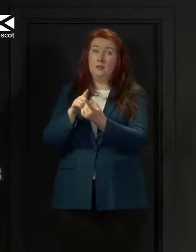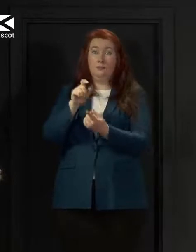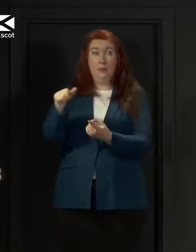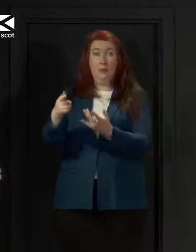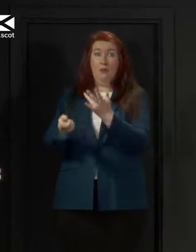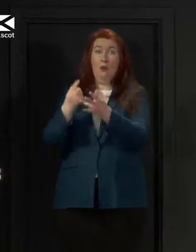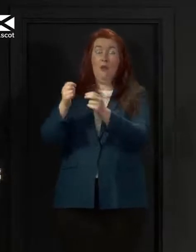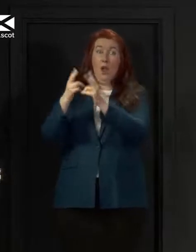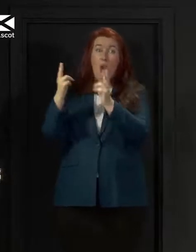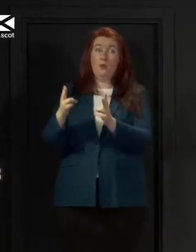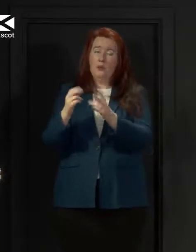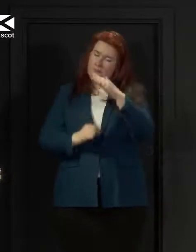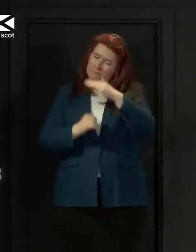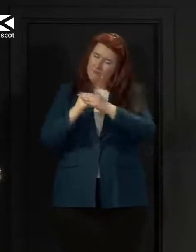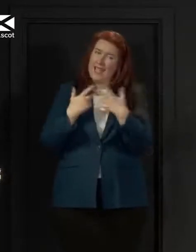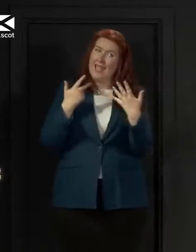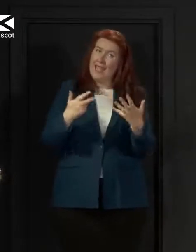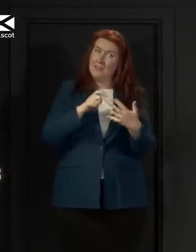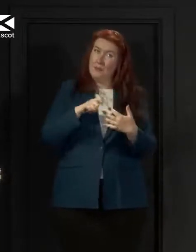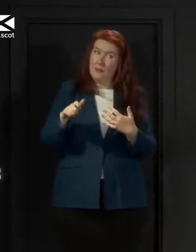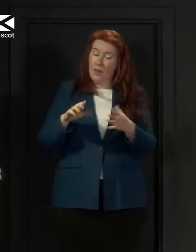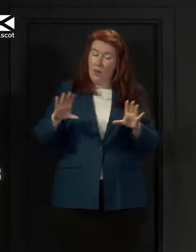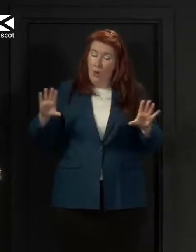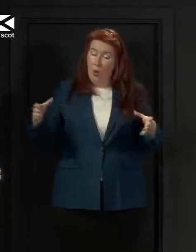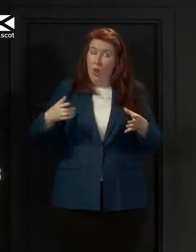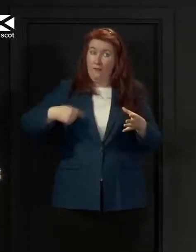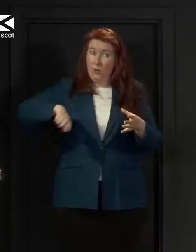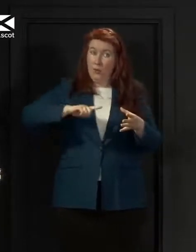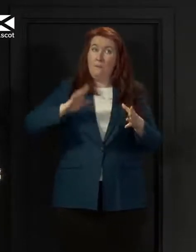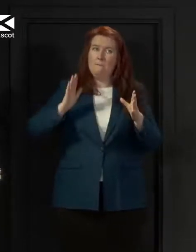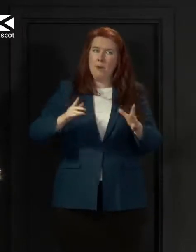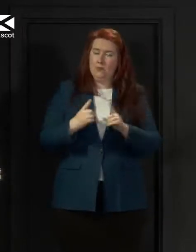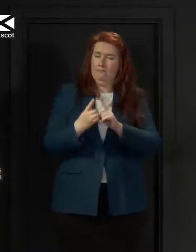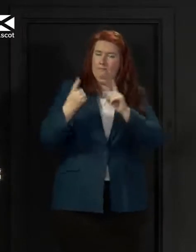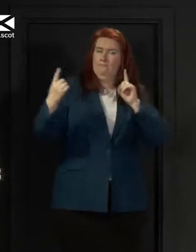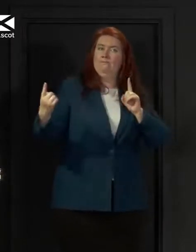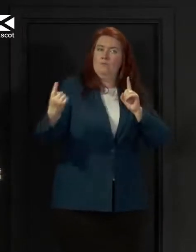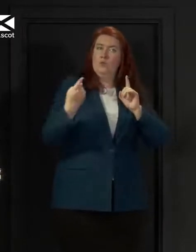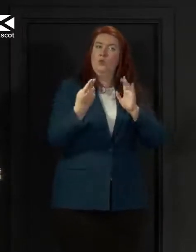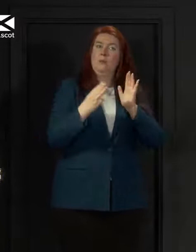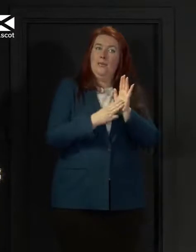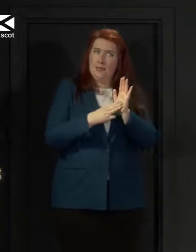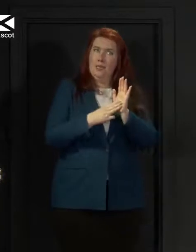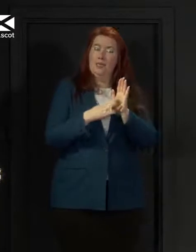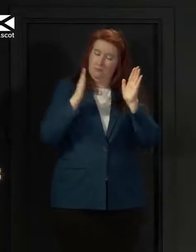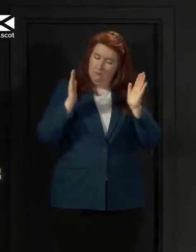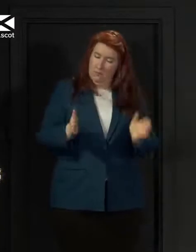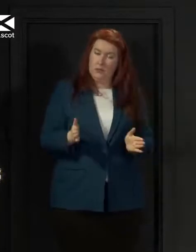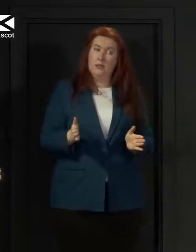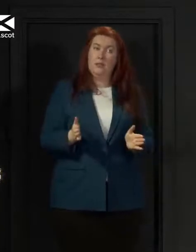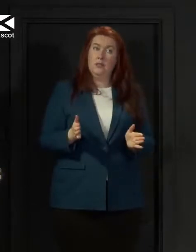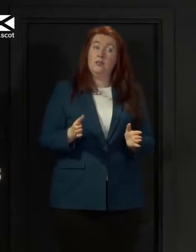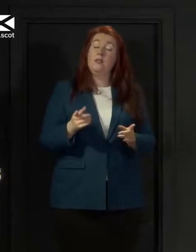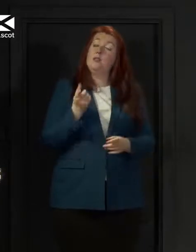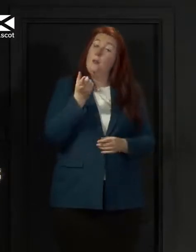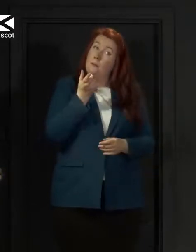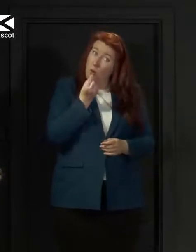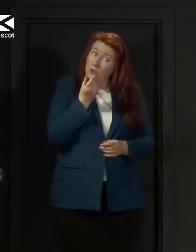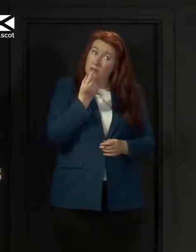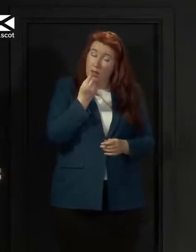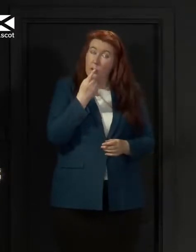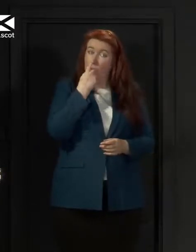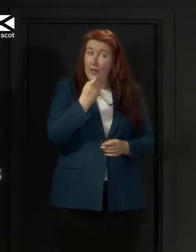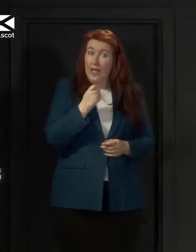group no larger than eight all of you socially distanced and it is possible therefore to